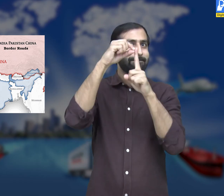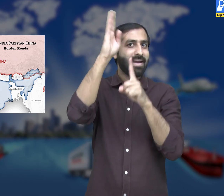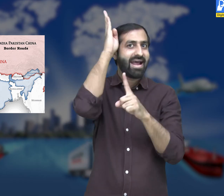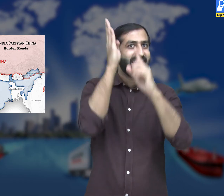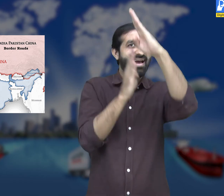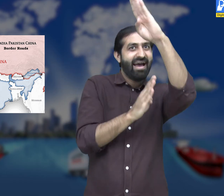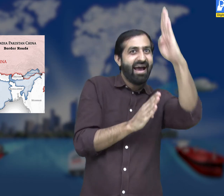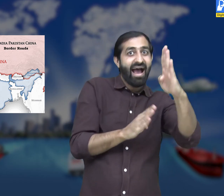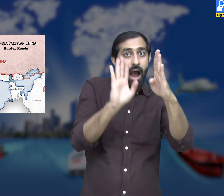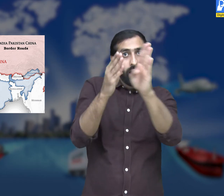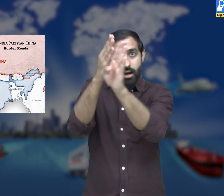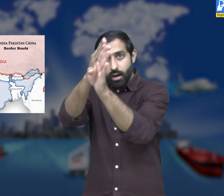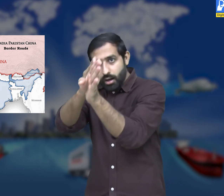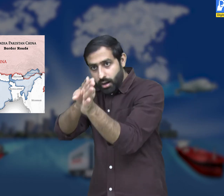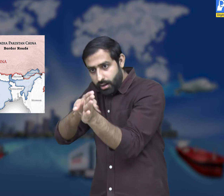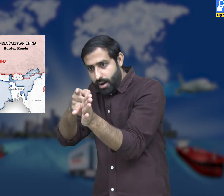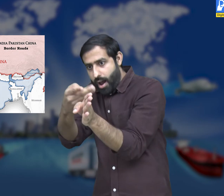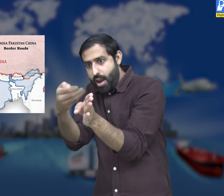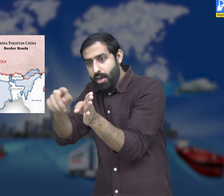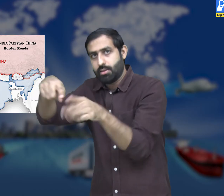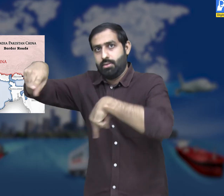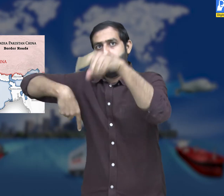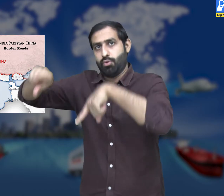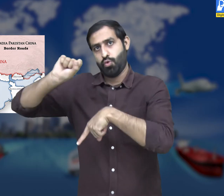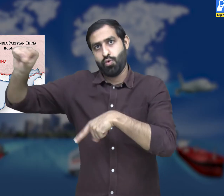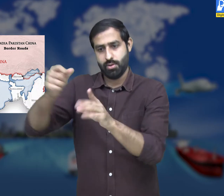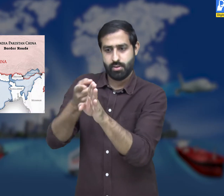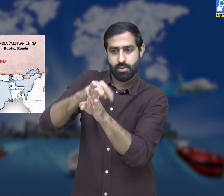India, China and India, Pakistan.